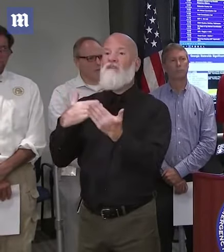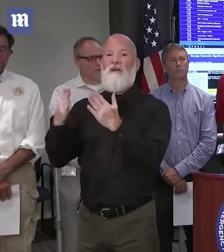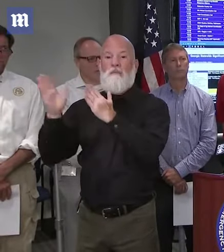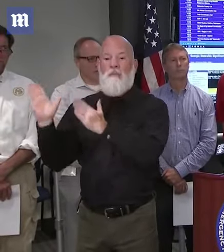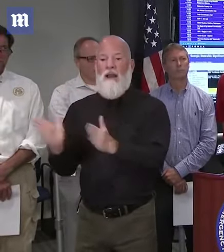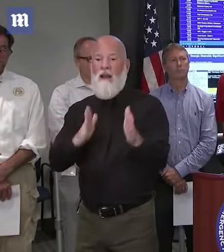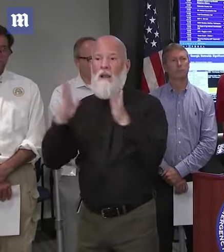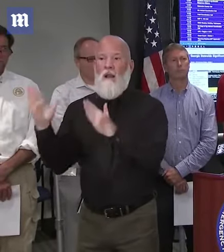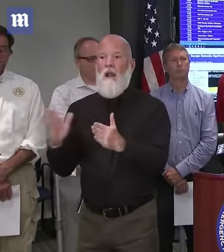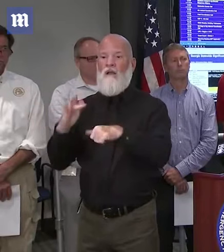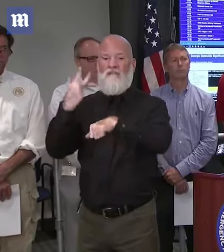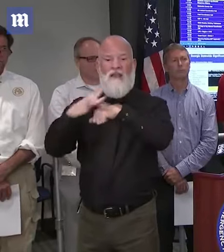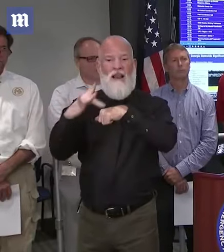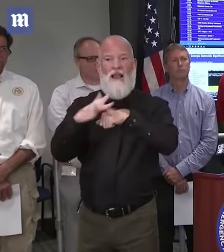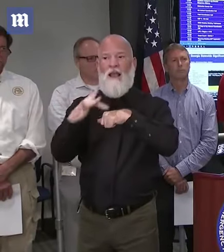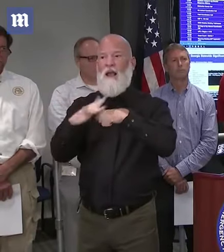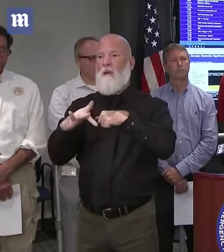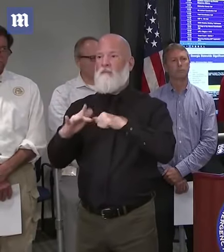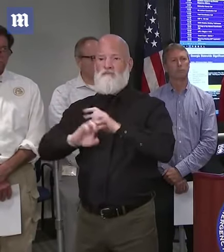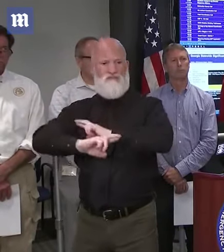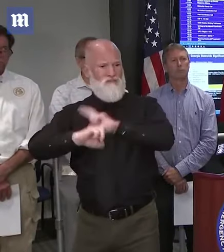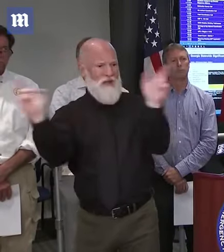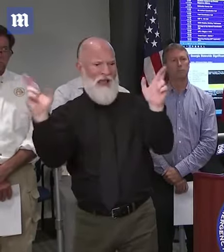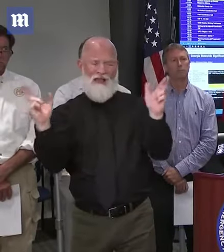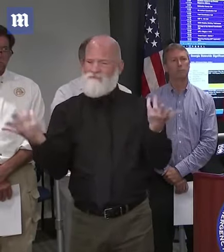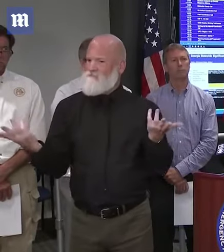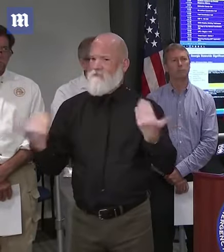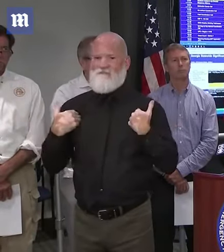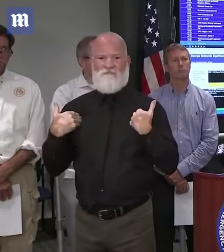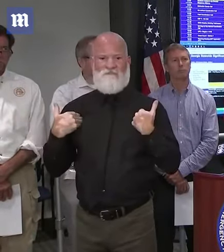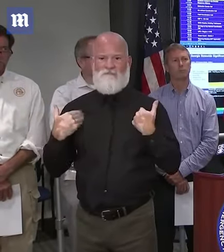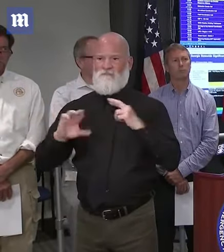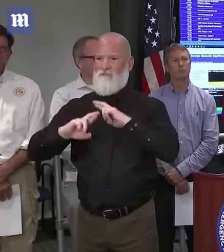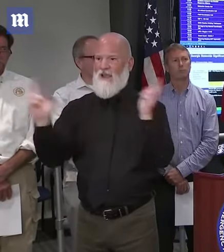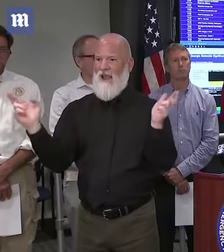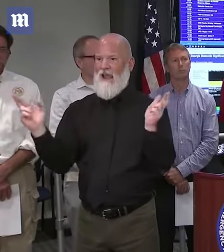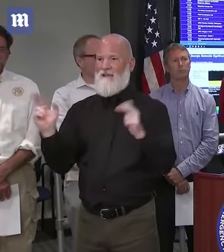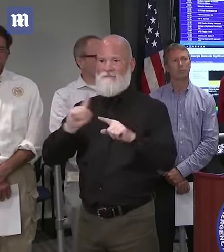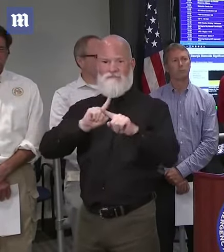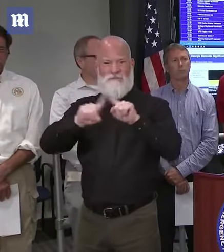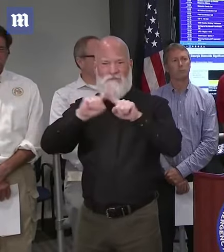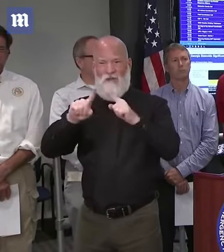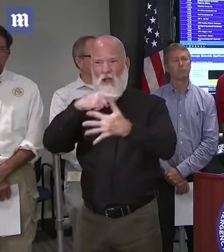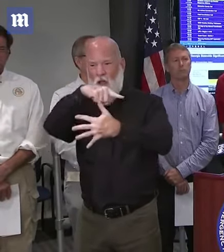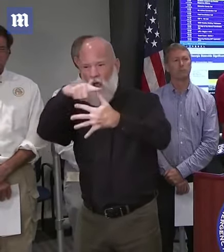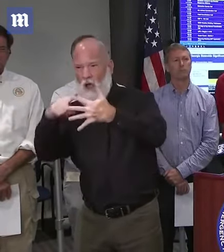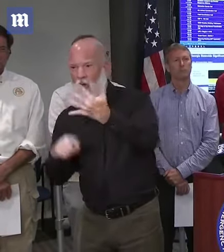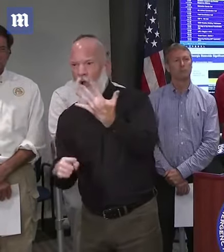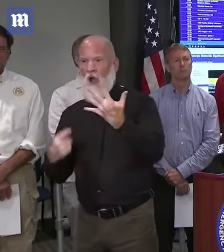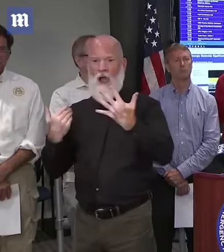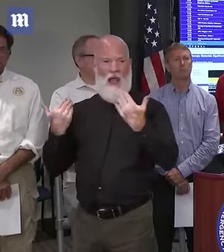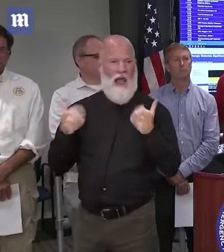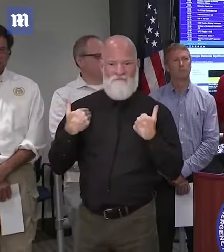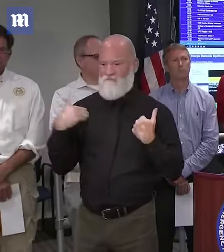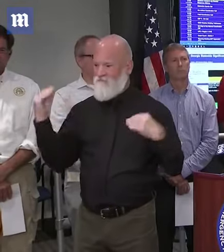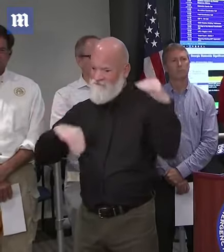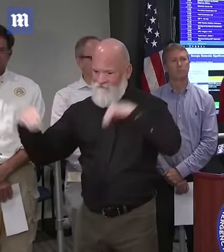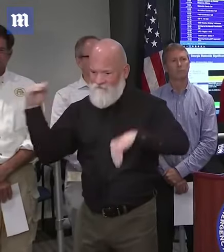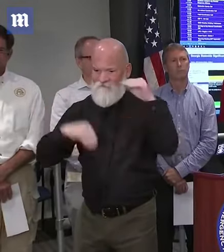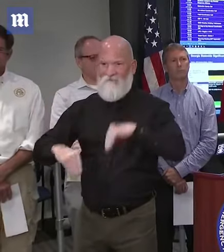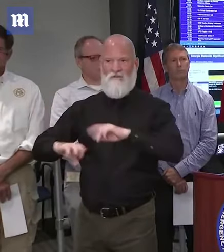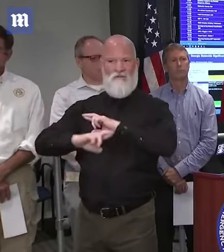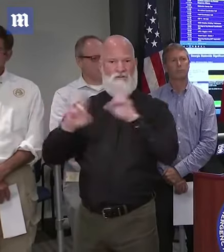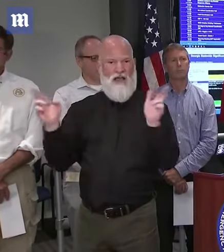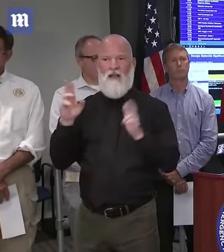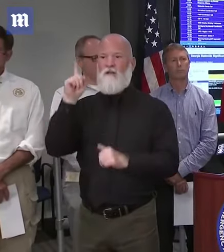prepare for the storm, to have supplies, et cetera, on hand if at all possible to weather the